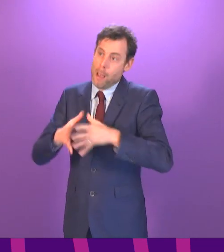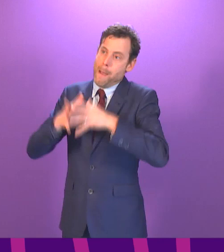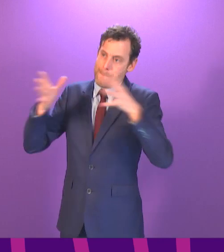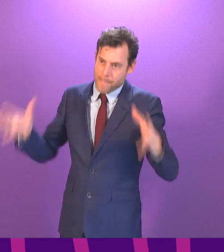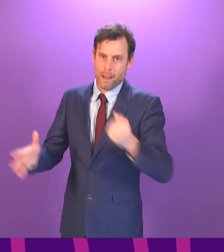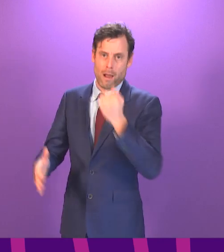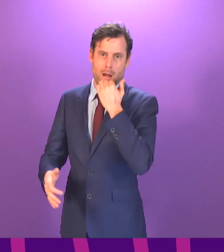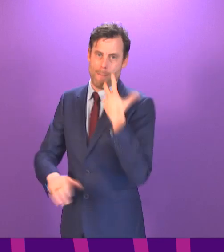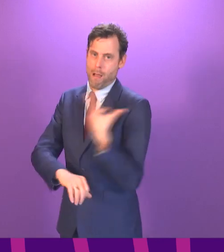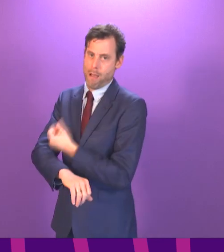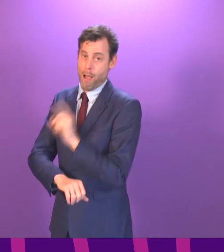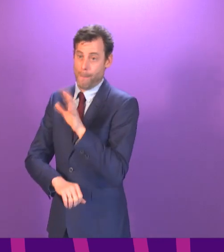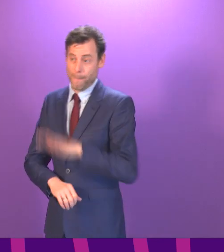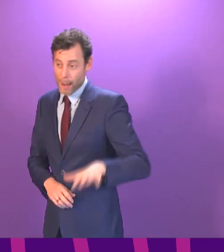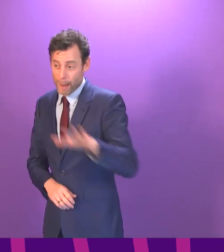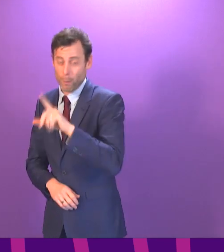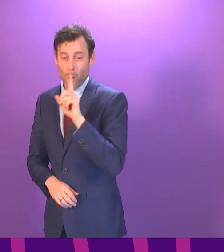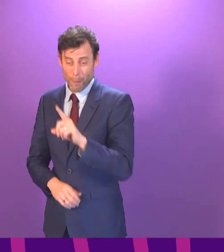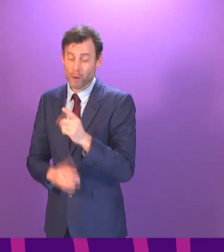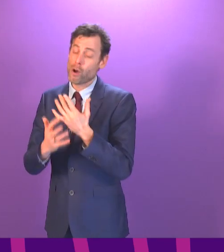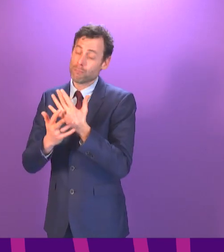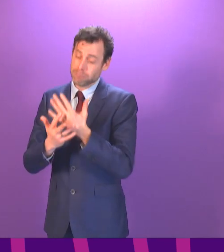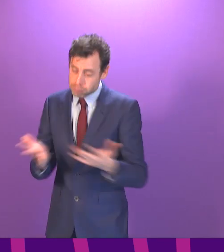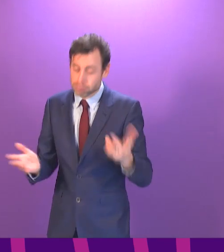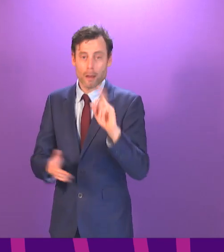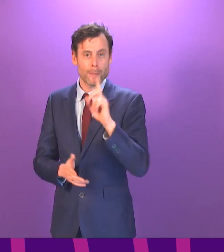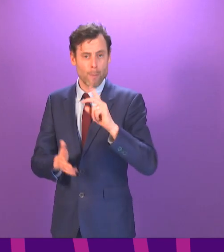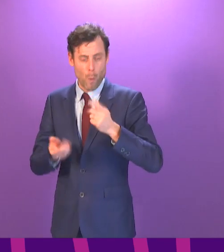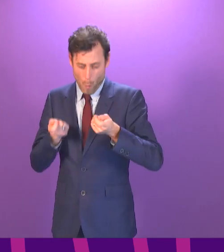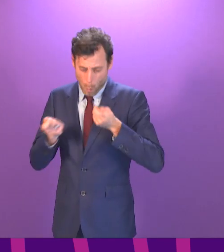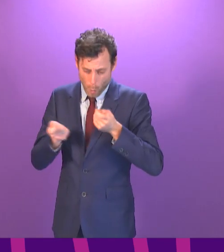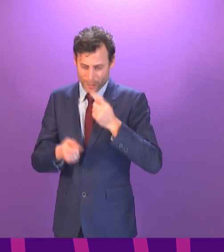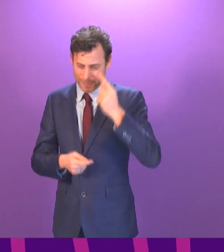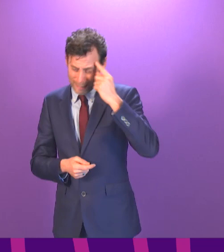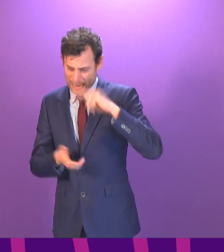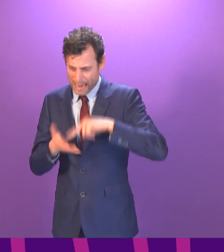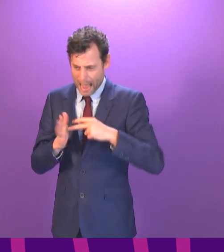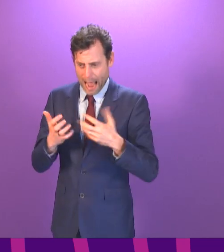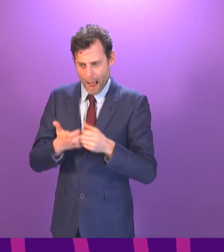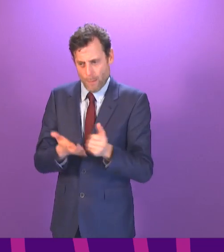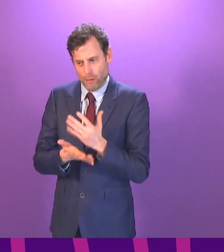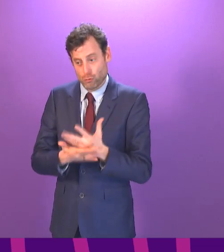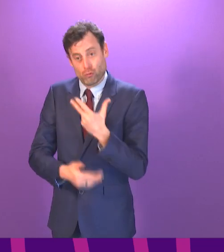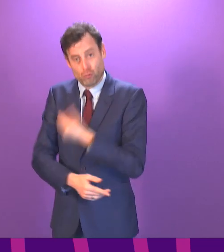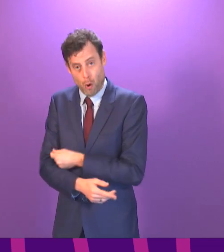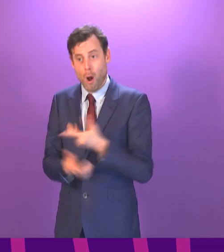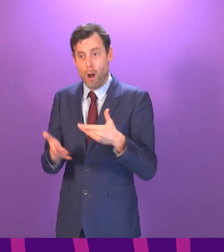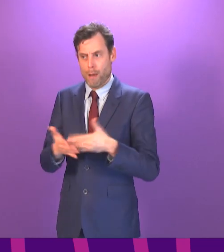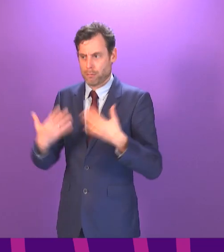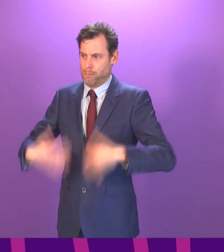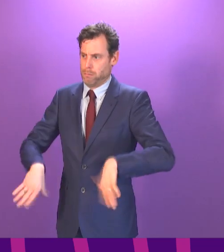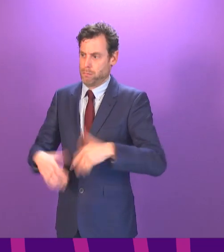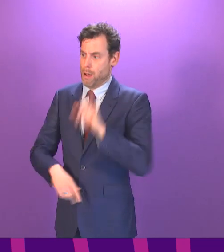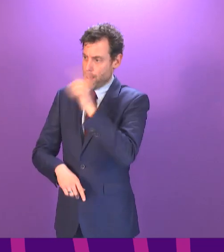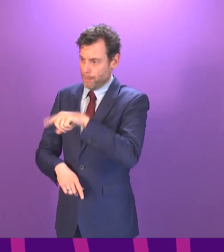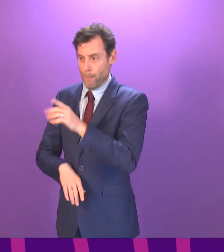there are people right across the country working so hard to get through people as quickly as possible and of course people enthusiastically turning up for their appointments is also